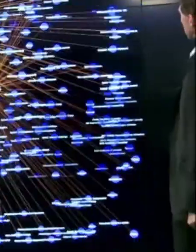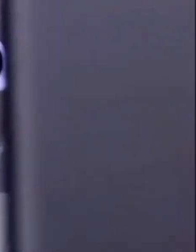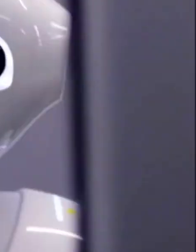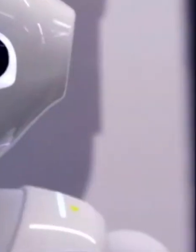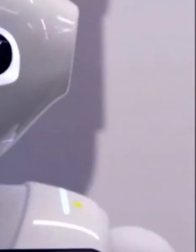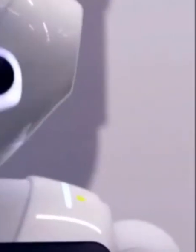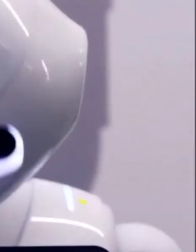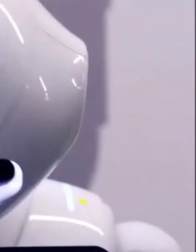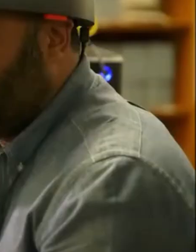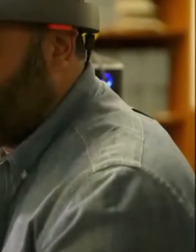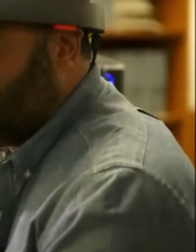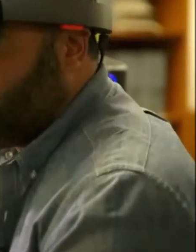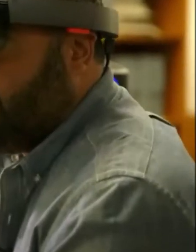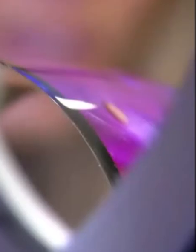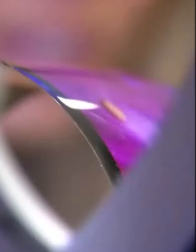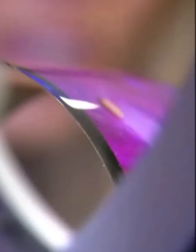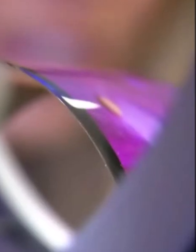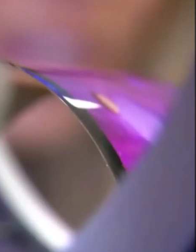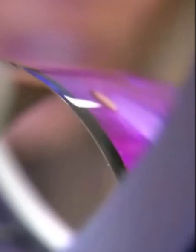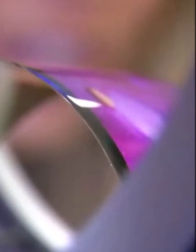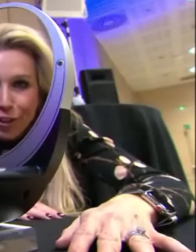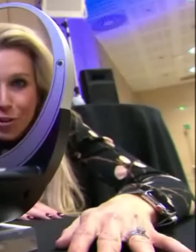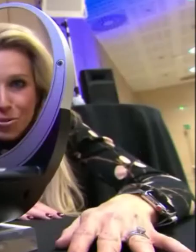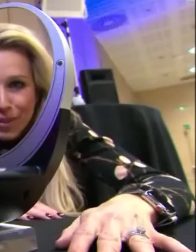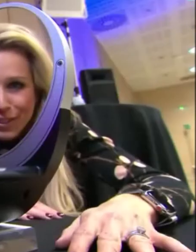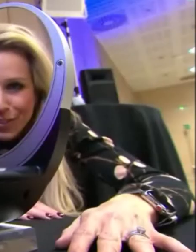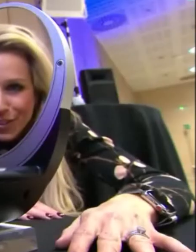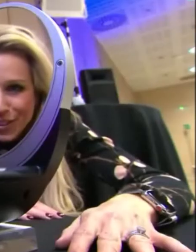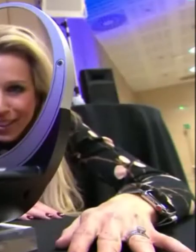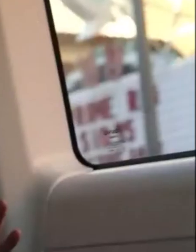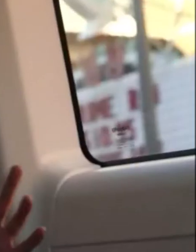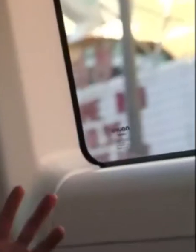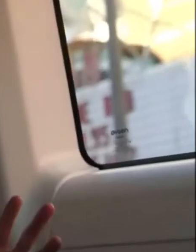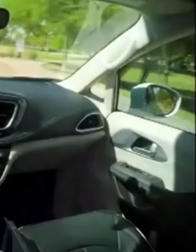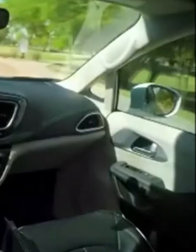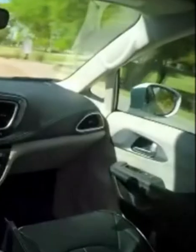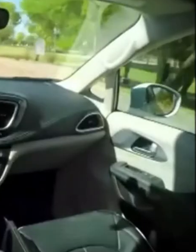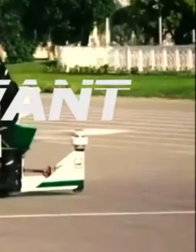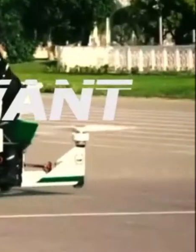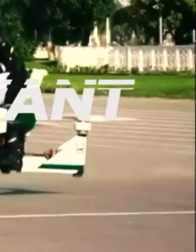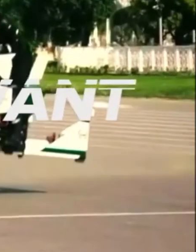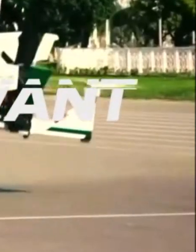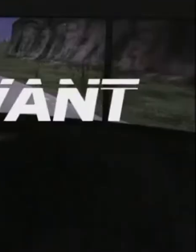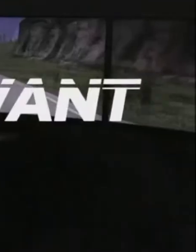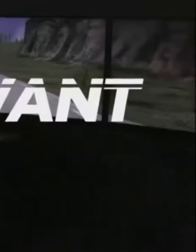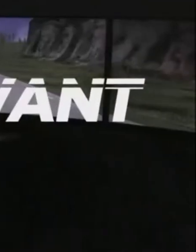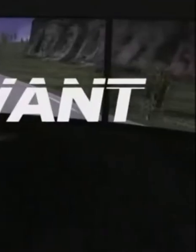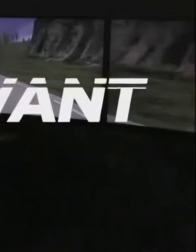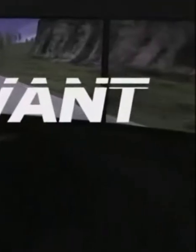Now here's the science bit. Ready? Could a bendy phone be the future? There really is no time.